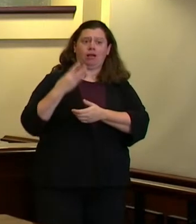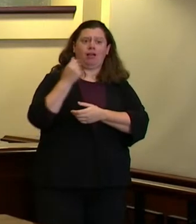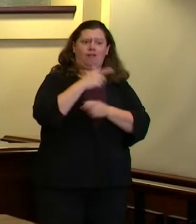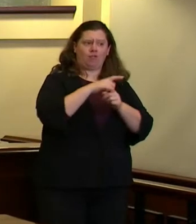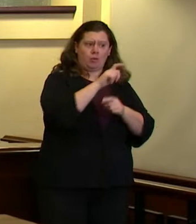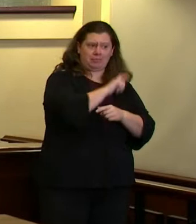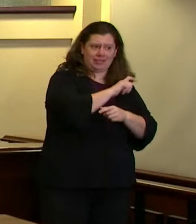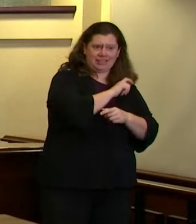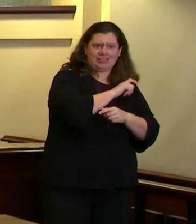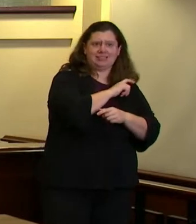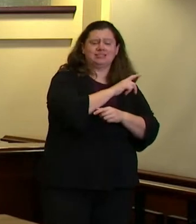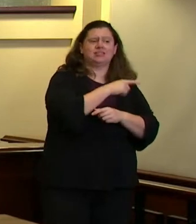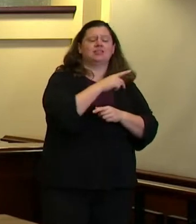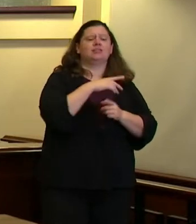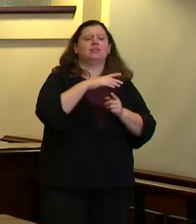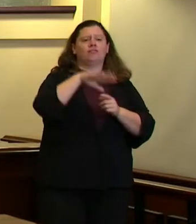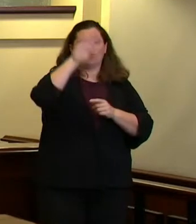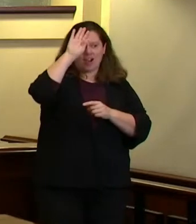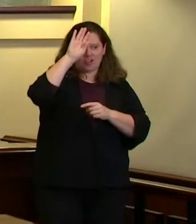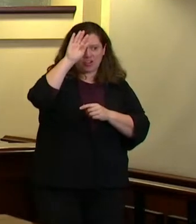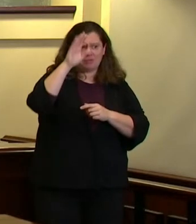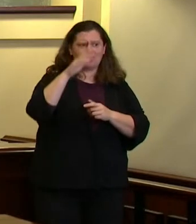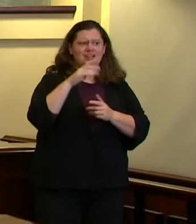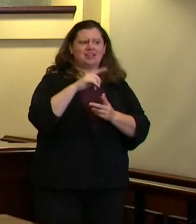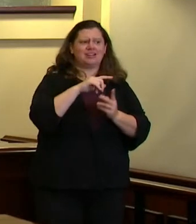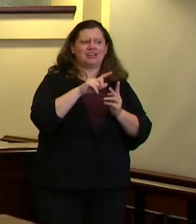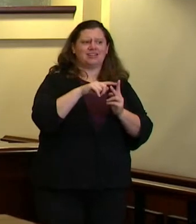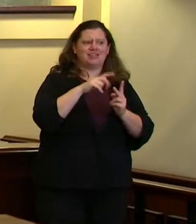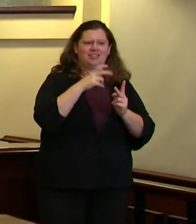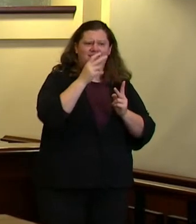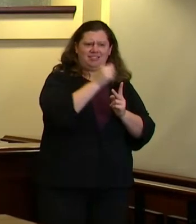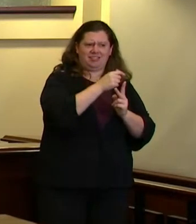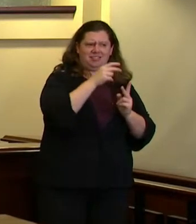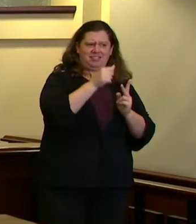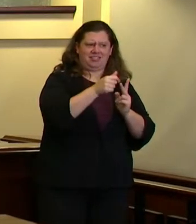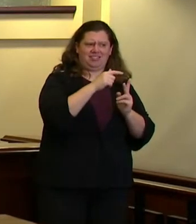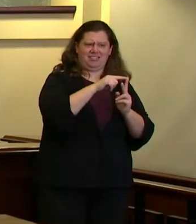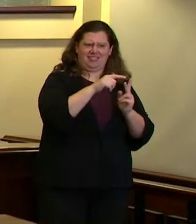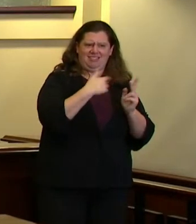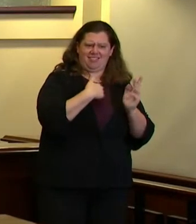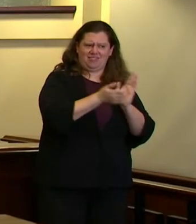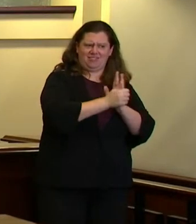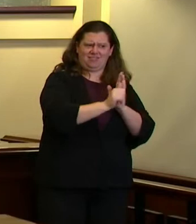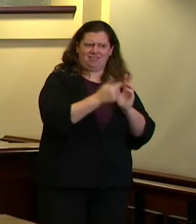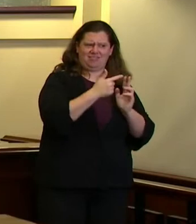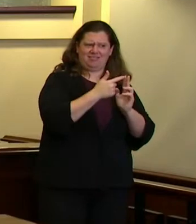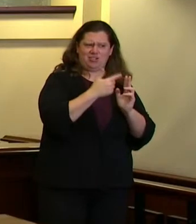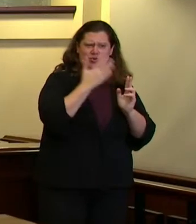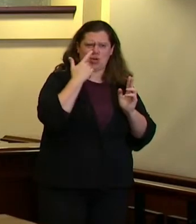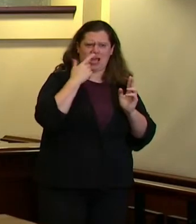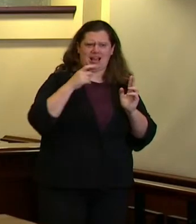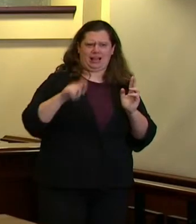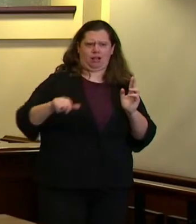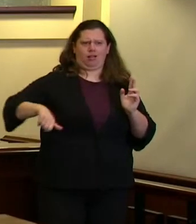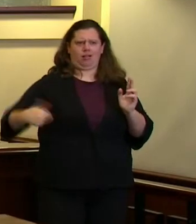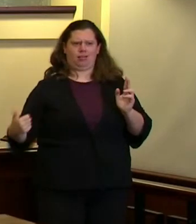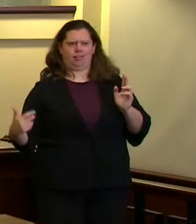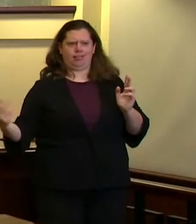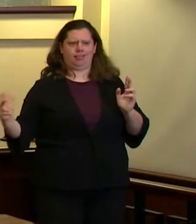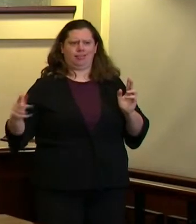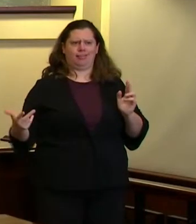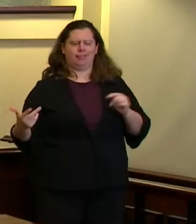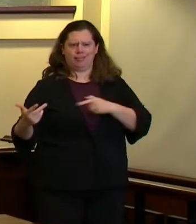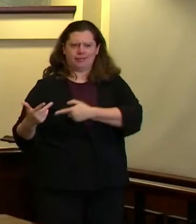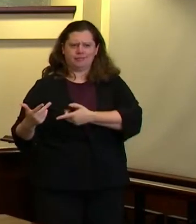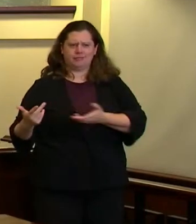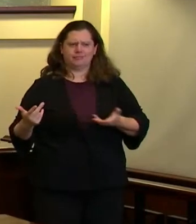apparently very qualified people ever done let's take an example so the the intended goal